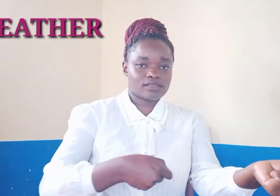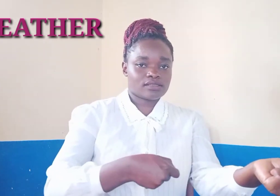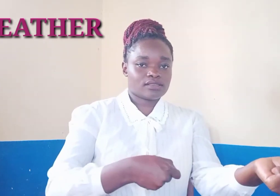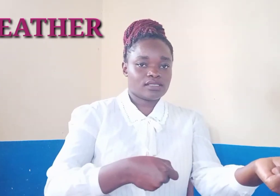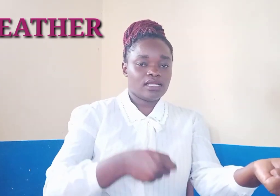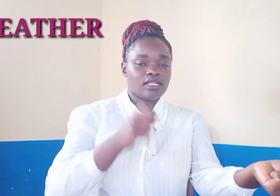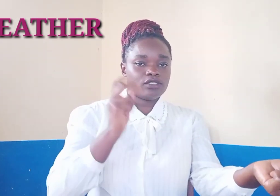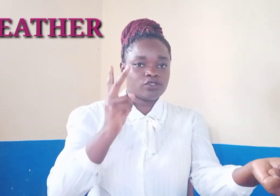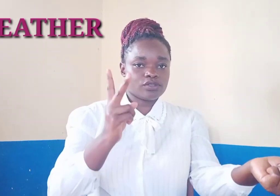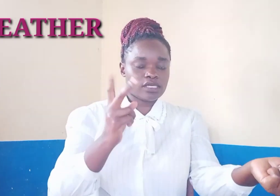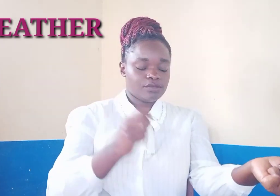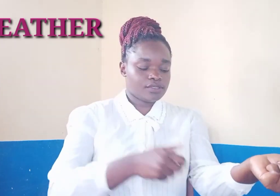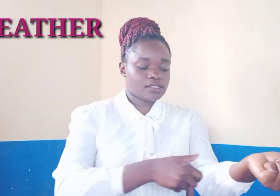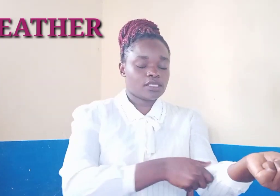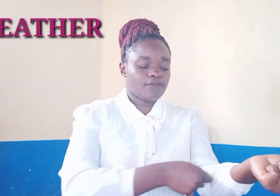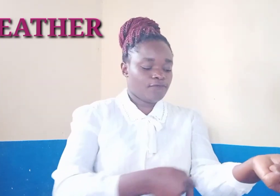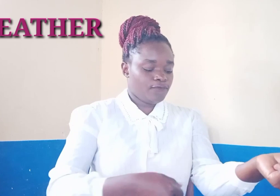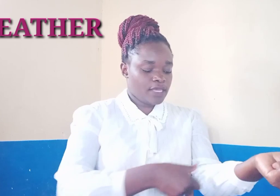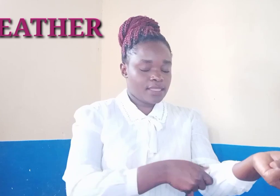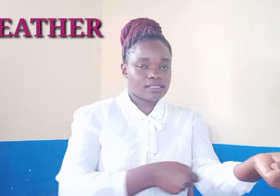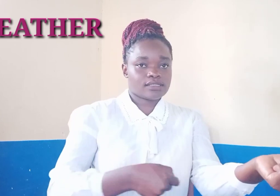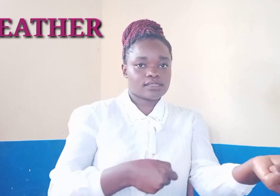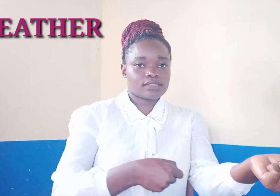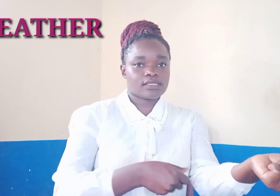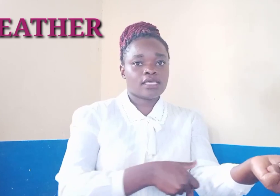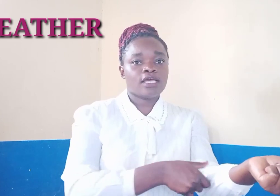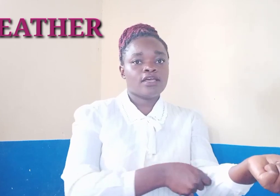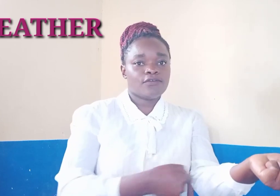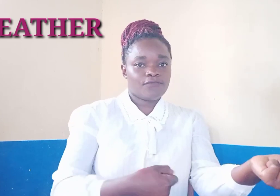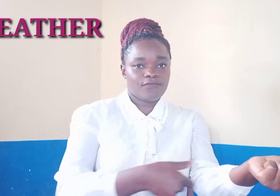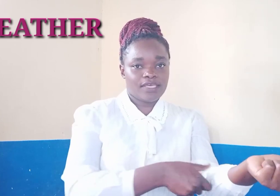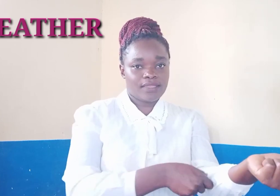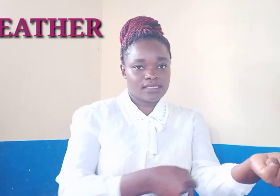two tails feathers feathers